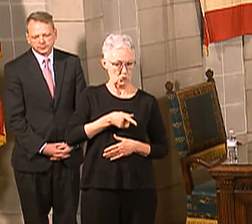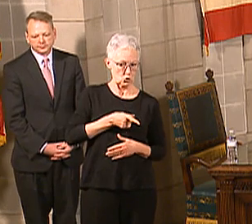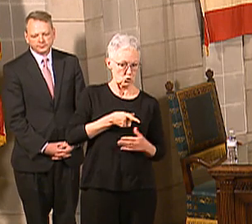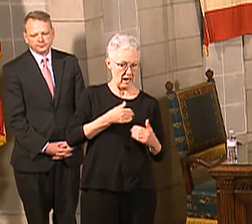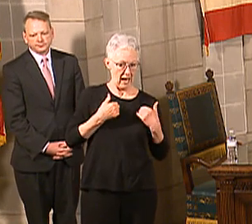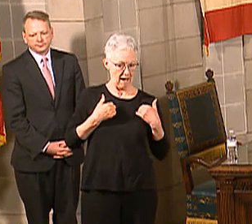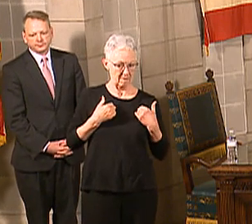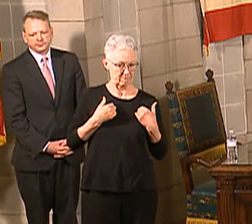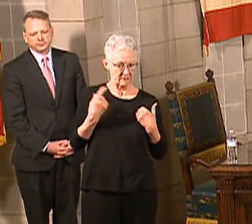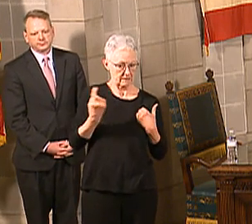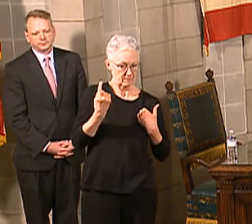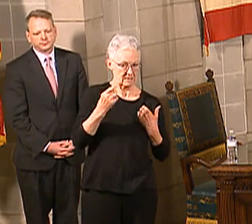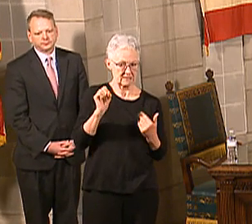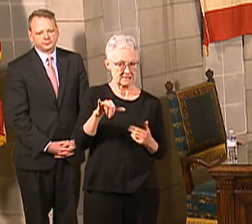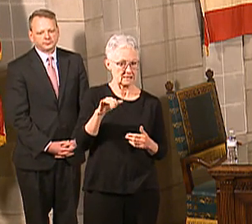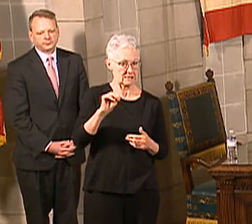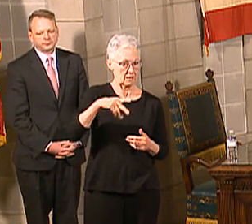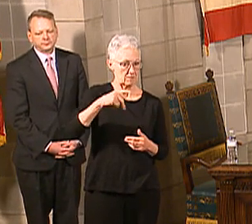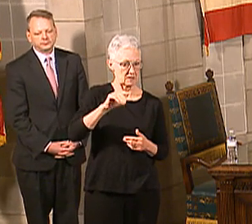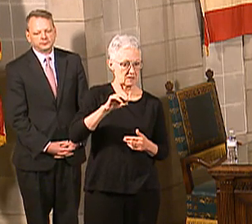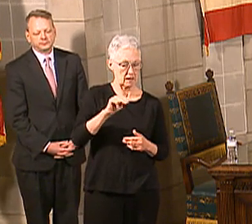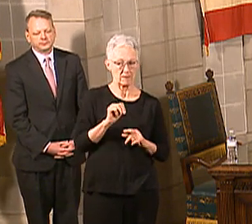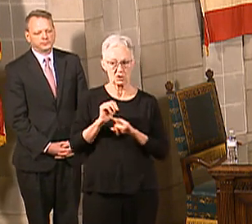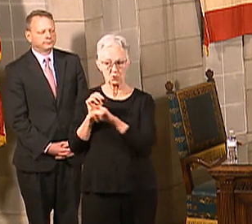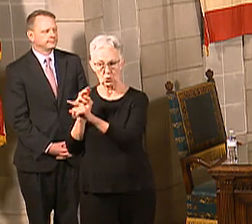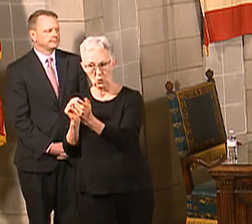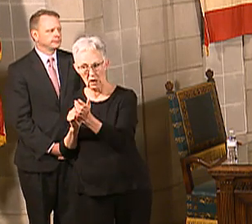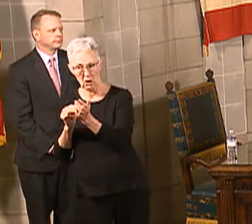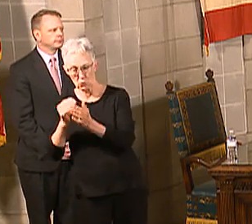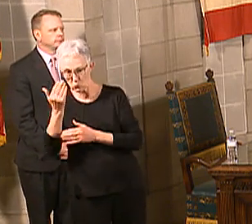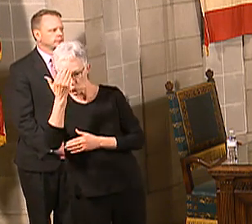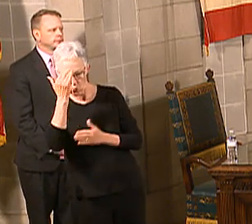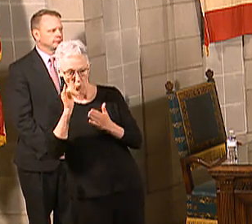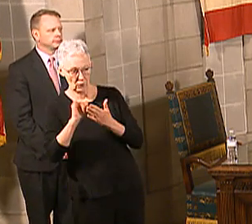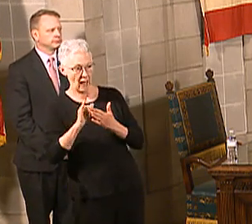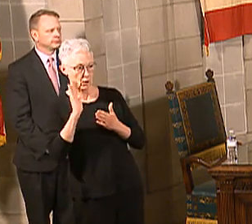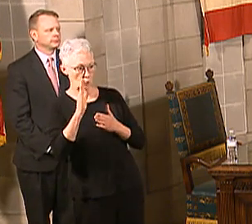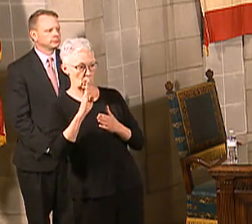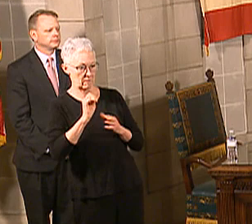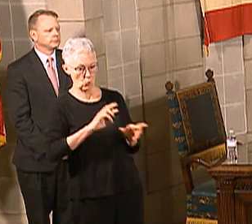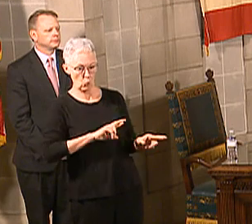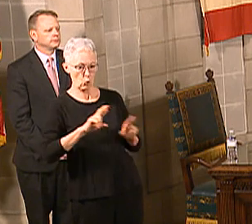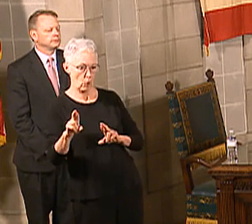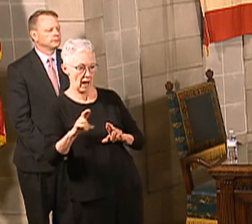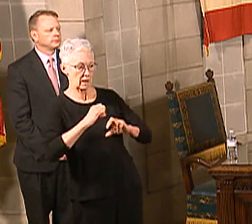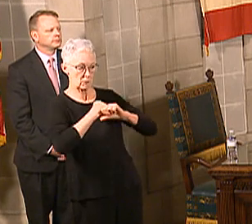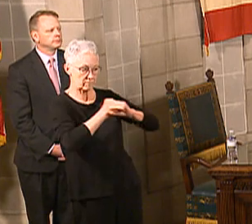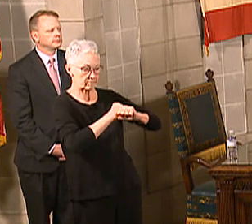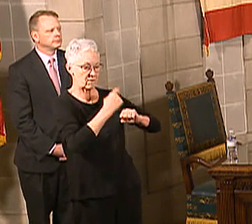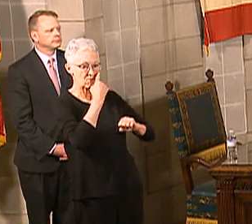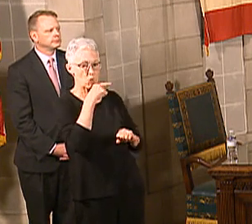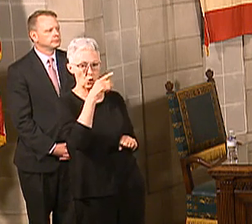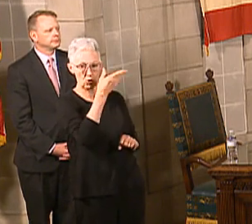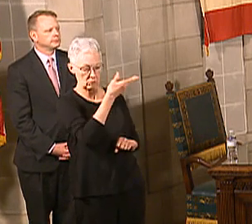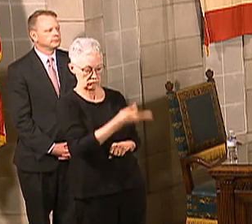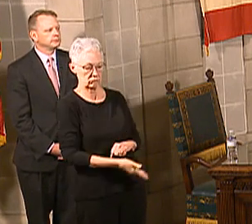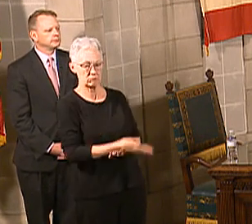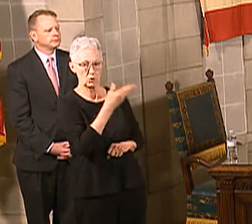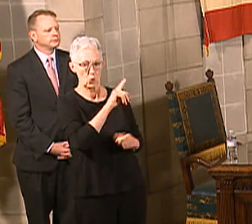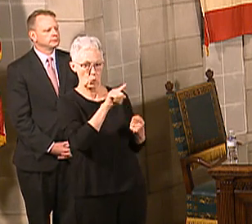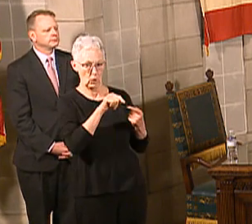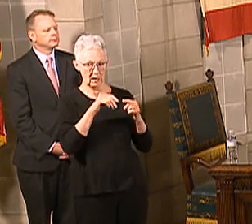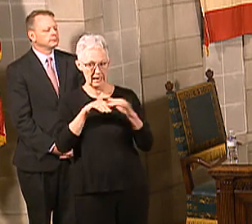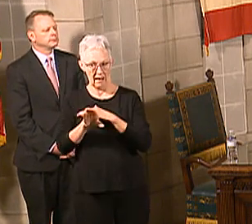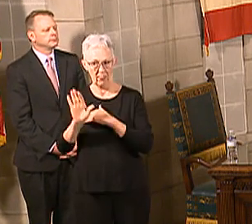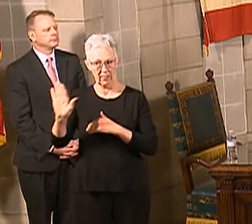regular flu or something like that. And, again, if you fall into one of those high-risk categories, we will then get you tested appropriately as